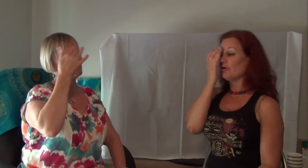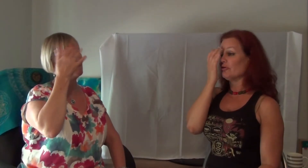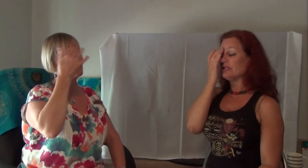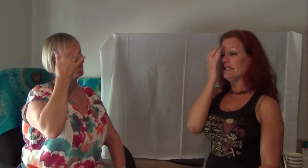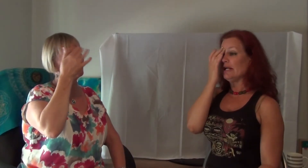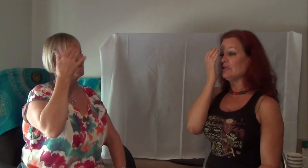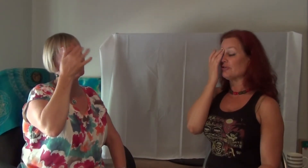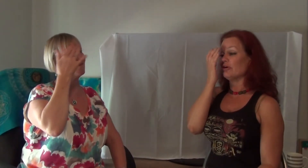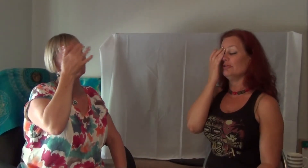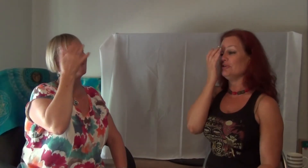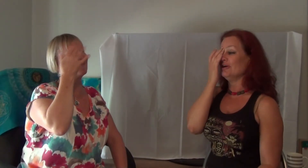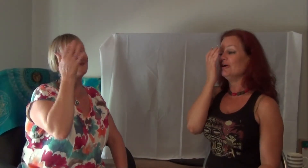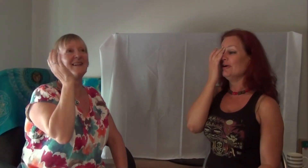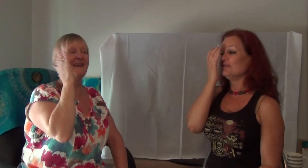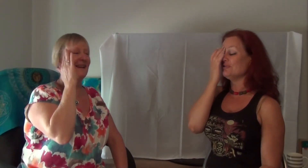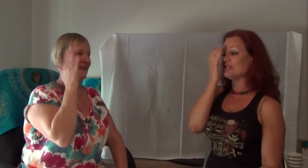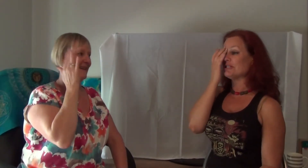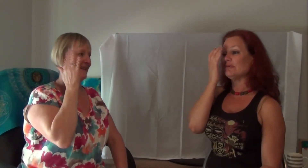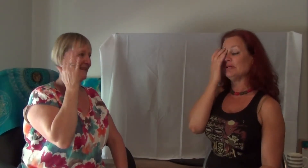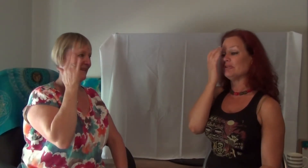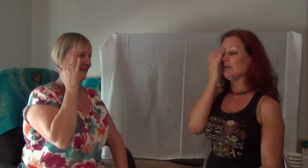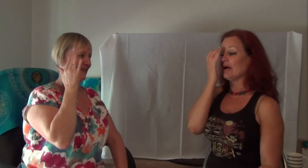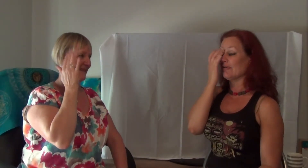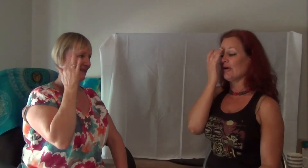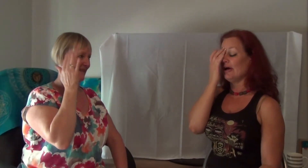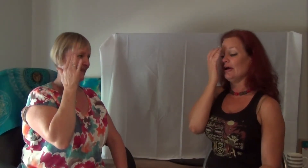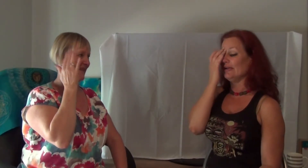murdered a teenager who just hit me in the back of the head.